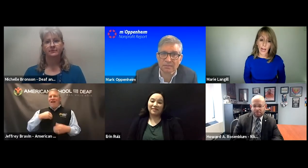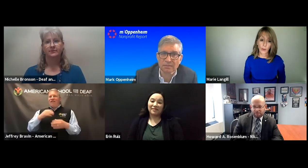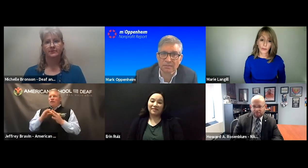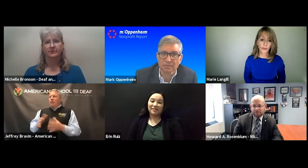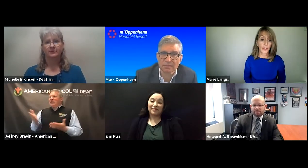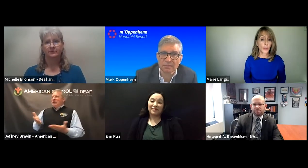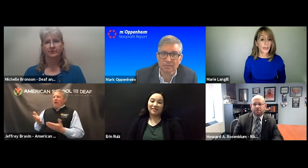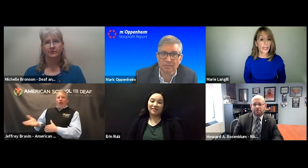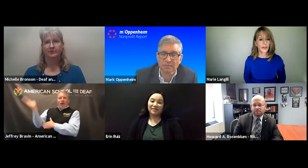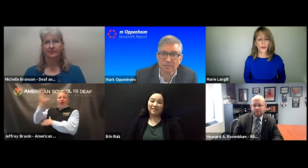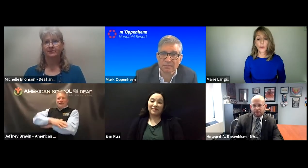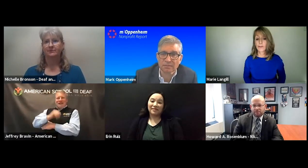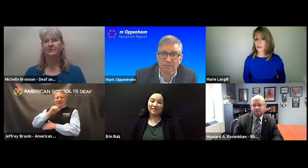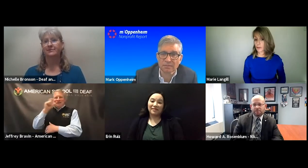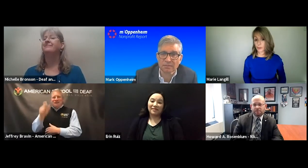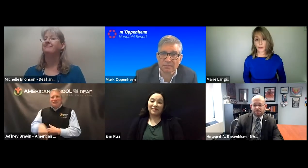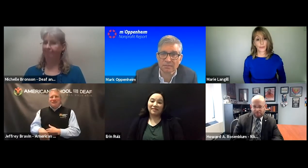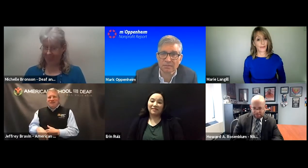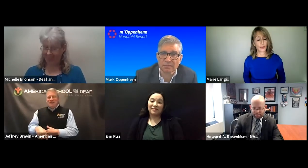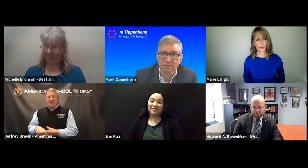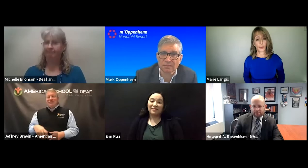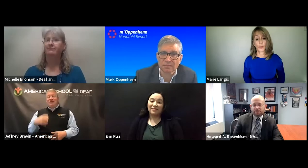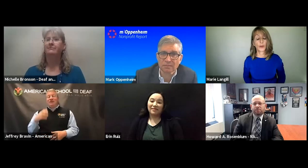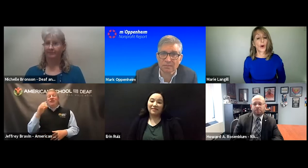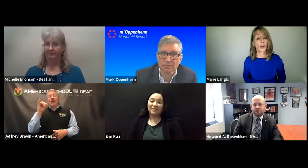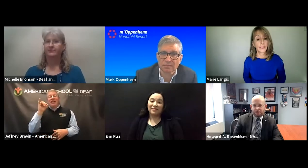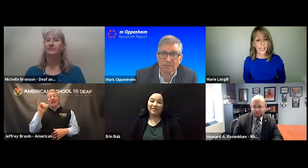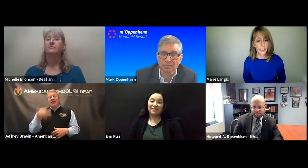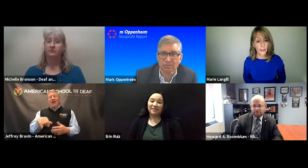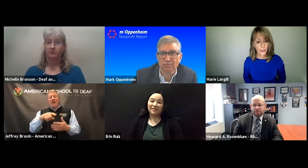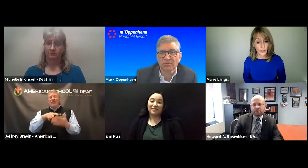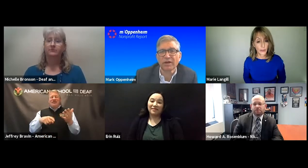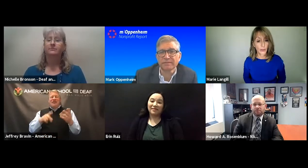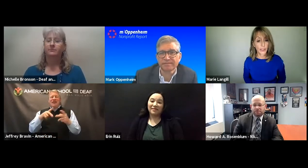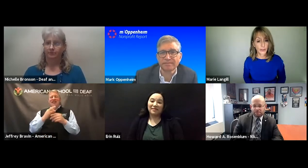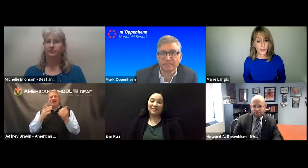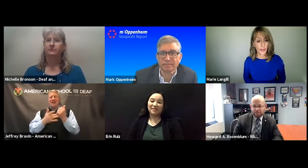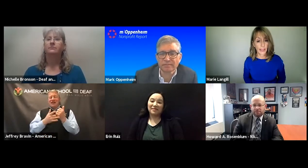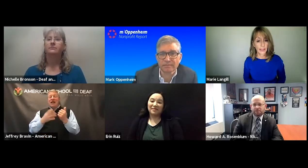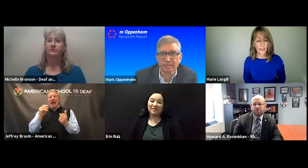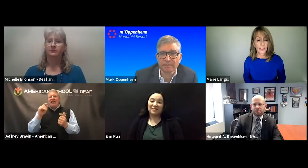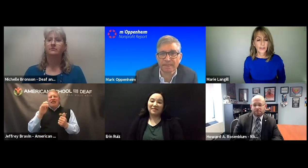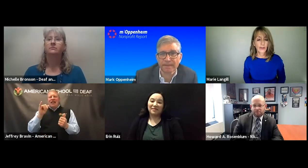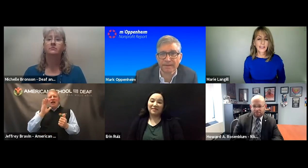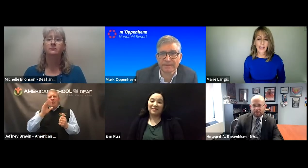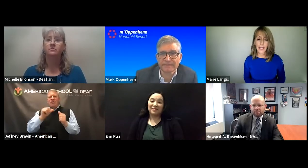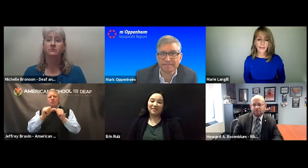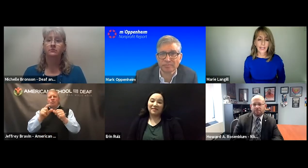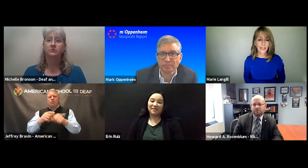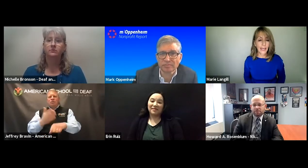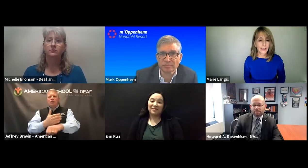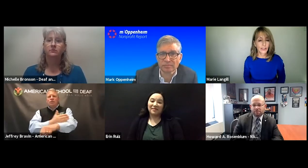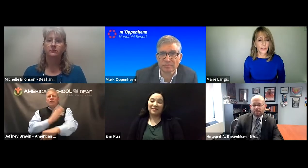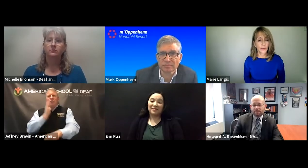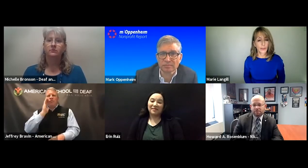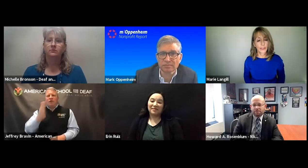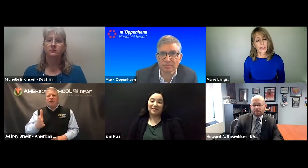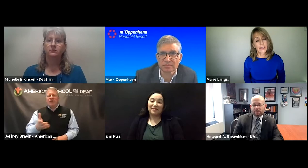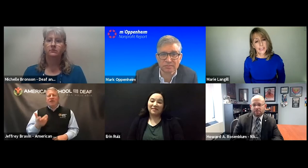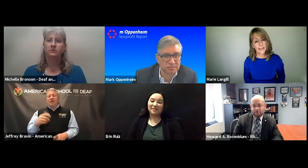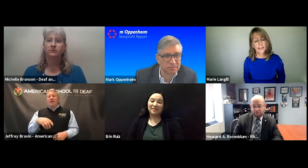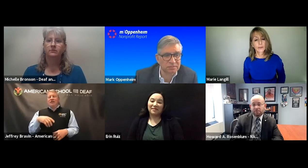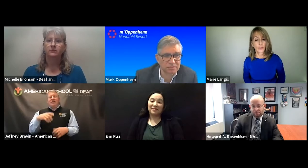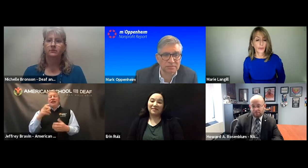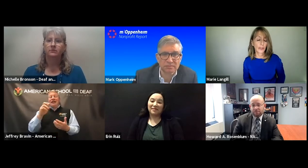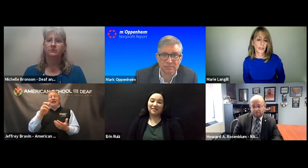cost per hour through video relay. You don't have to have an interpreter with you all day. You don't need to do that. So that's the kind of technology use that